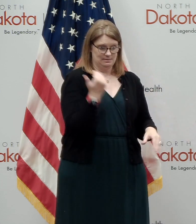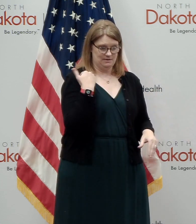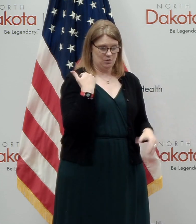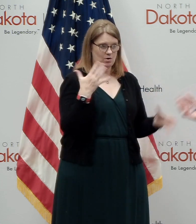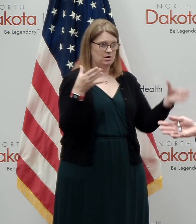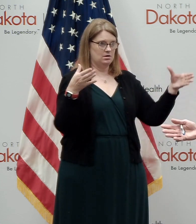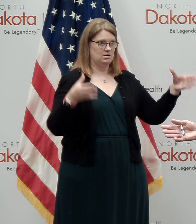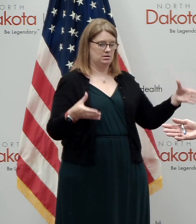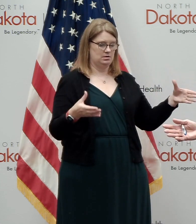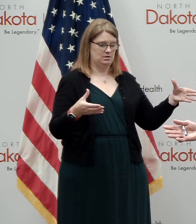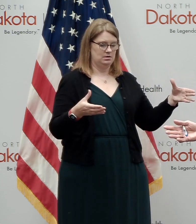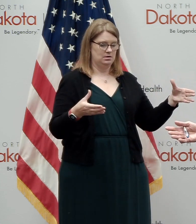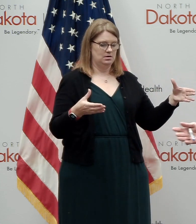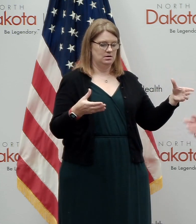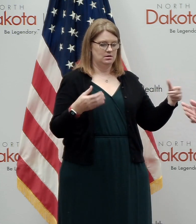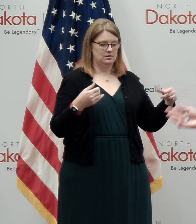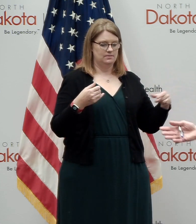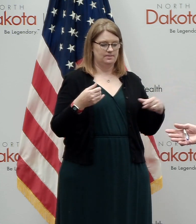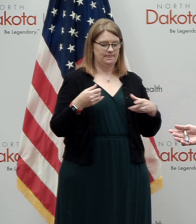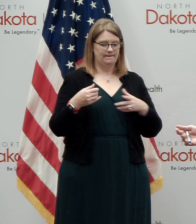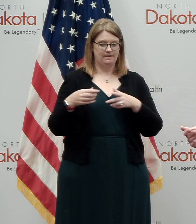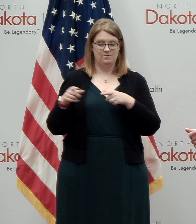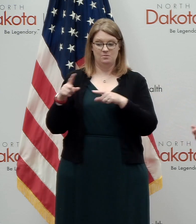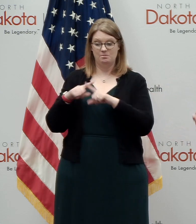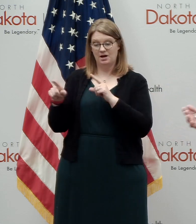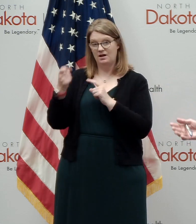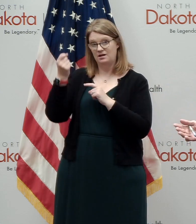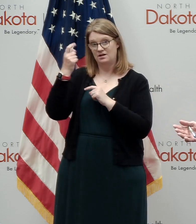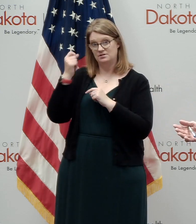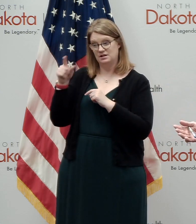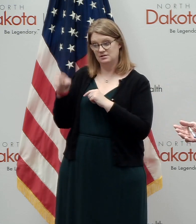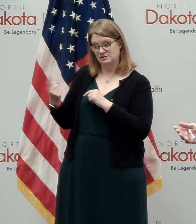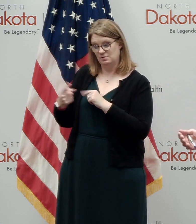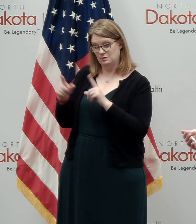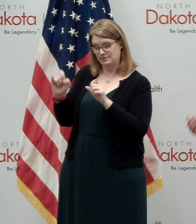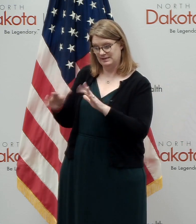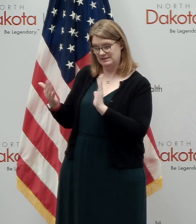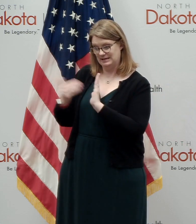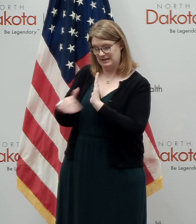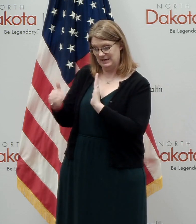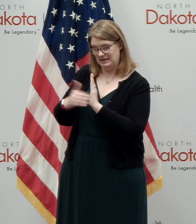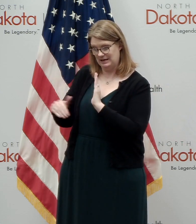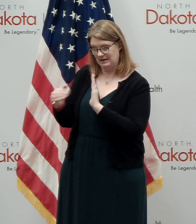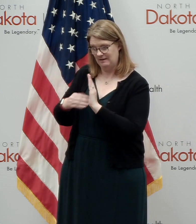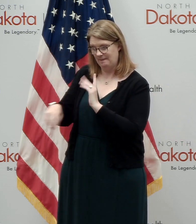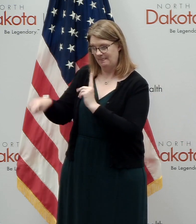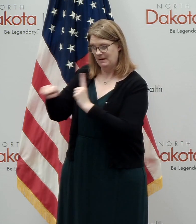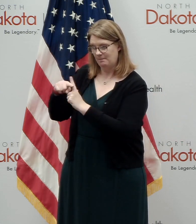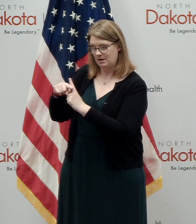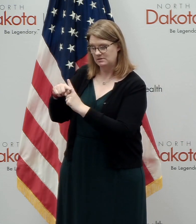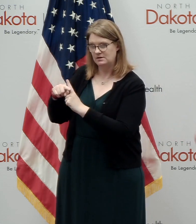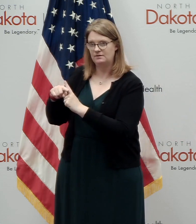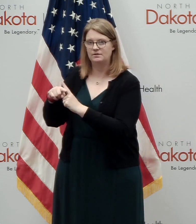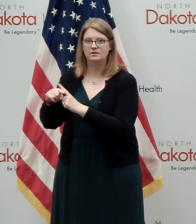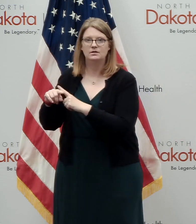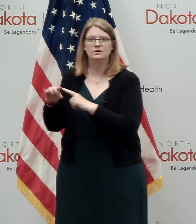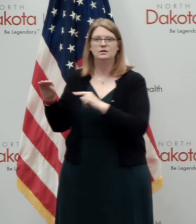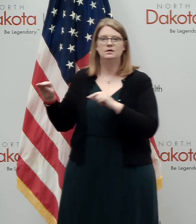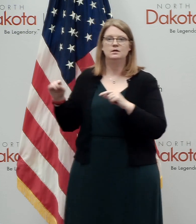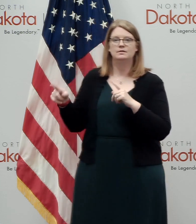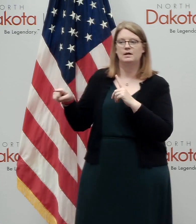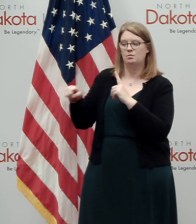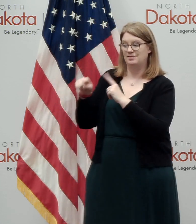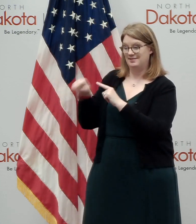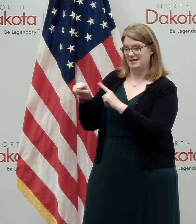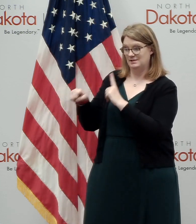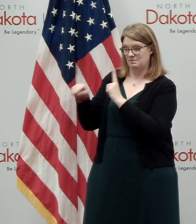but we had a, if we had a positive showed up in someone that was being serial tested, they wanted to count the positive in the numerator, but not counted in the